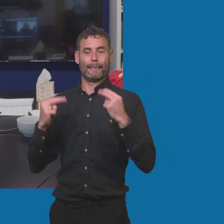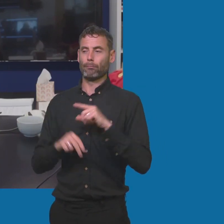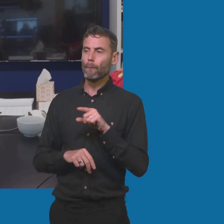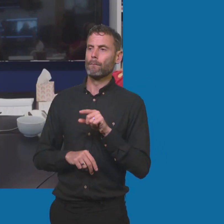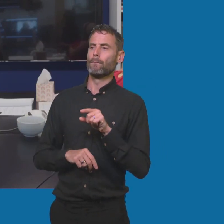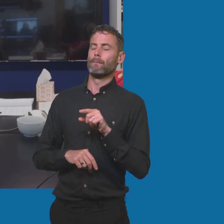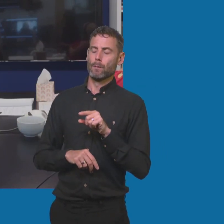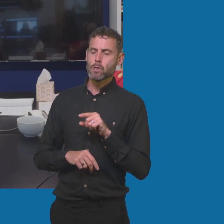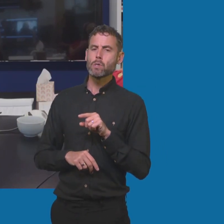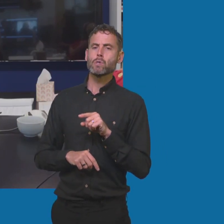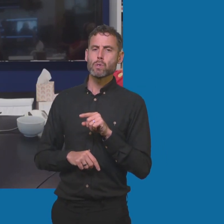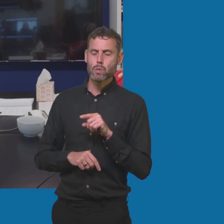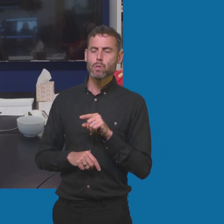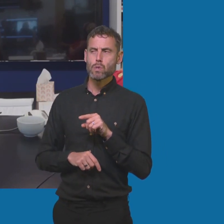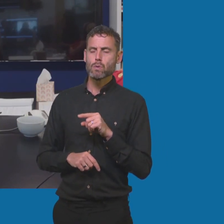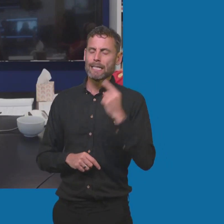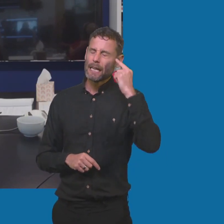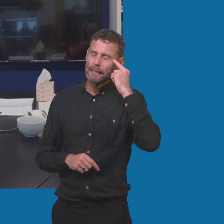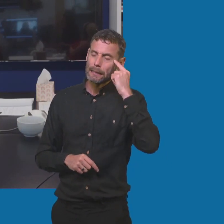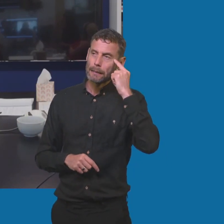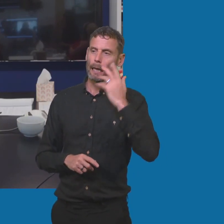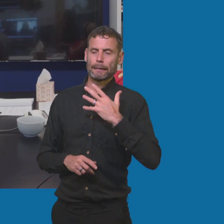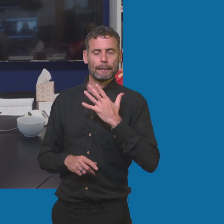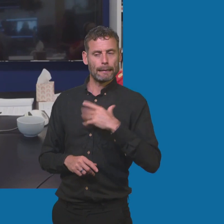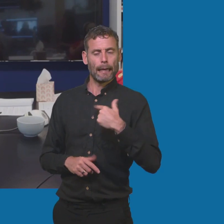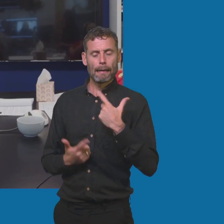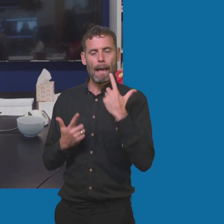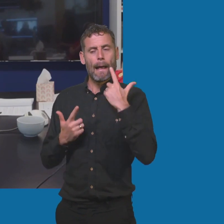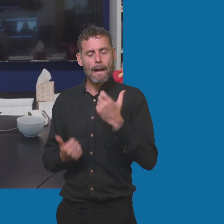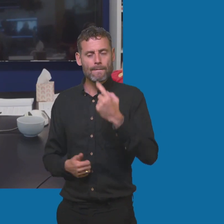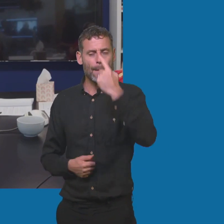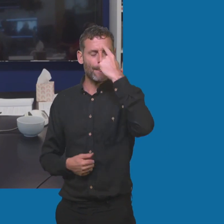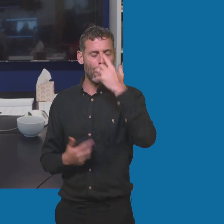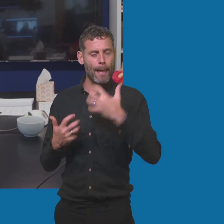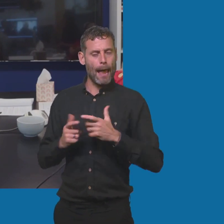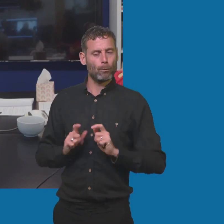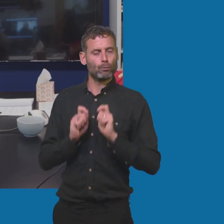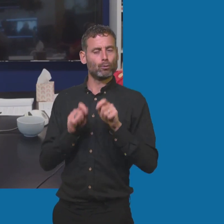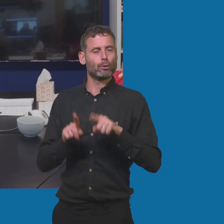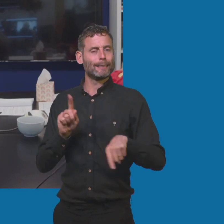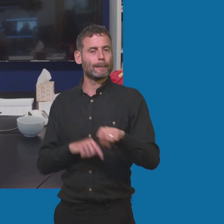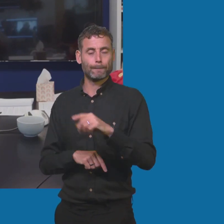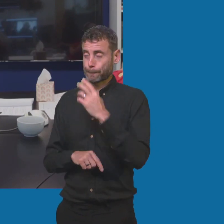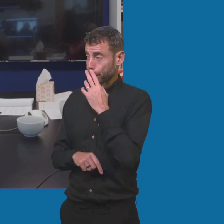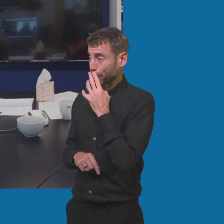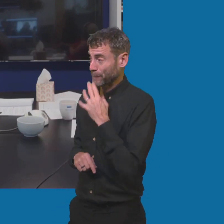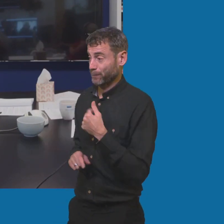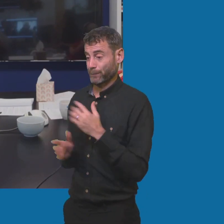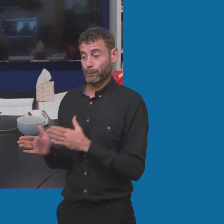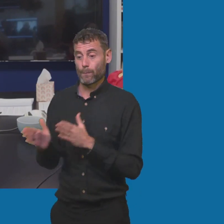how to treat us, basically. And through my comedy, I love to do it in